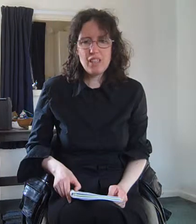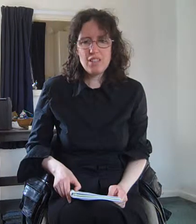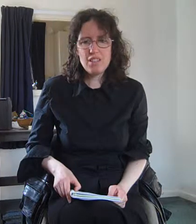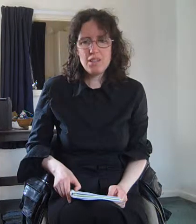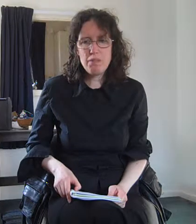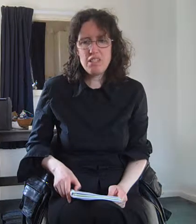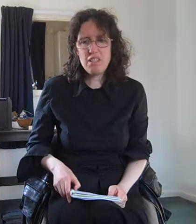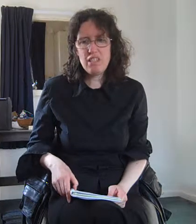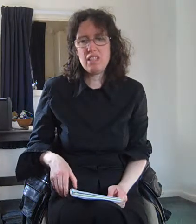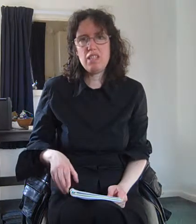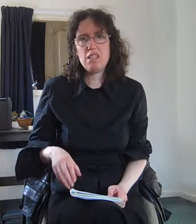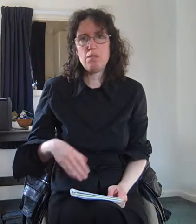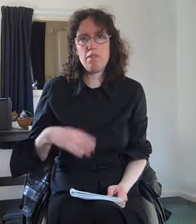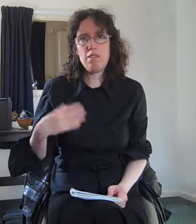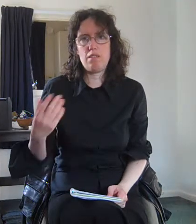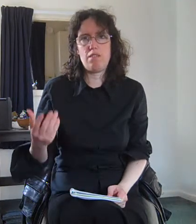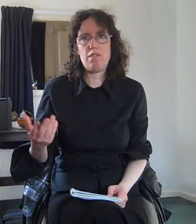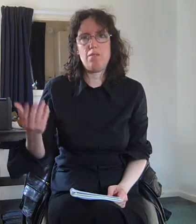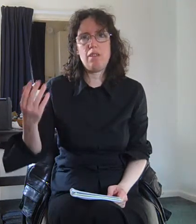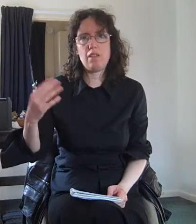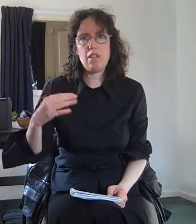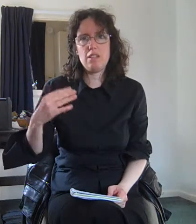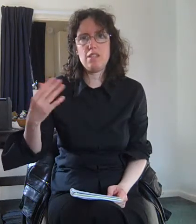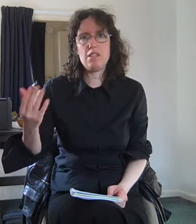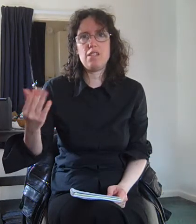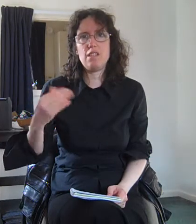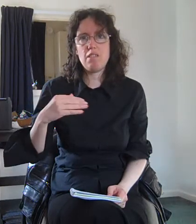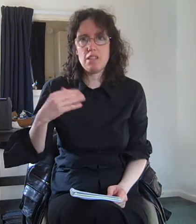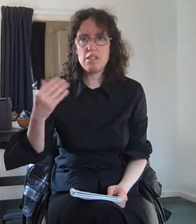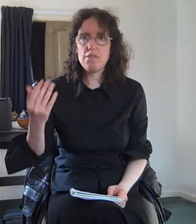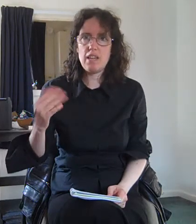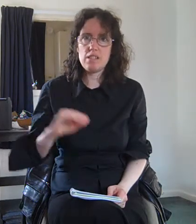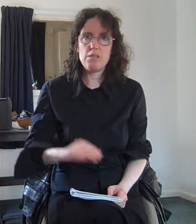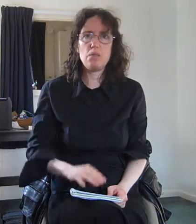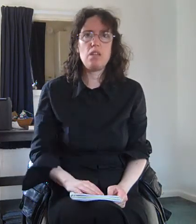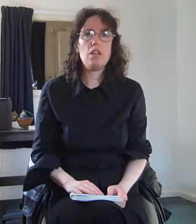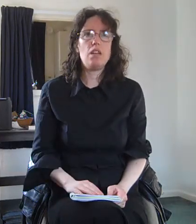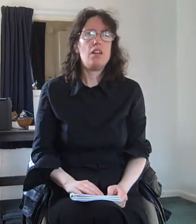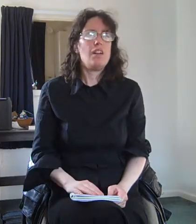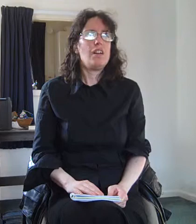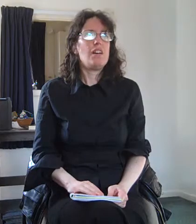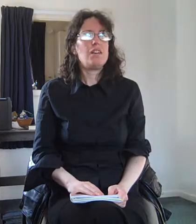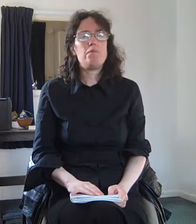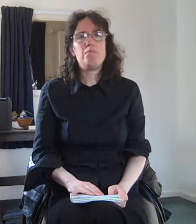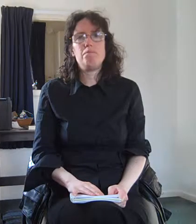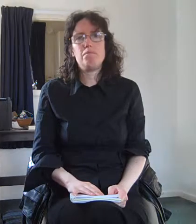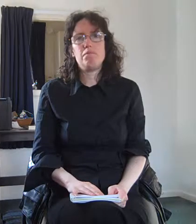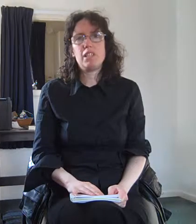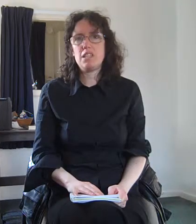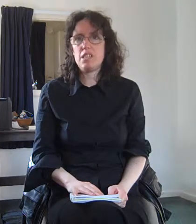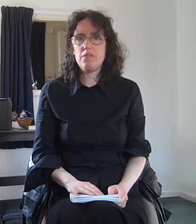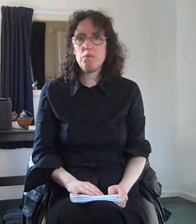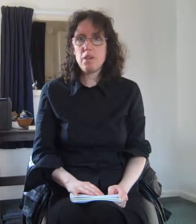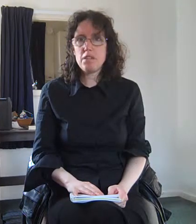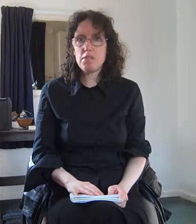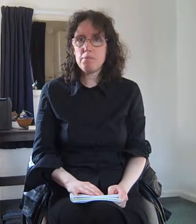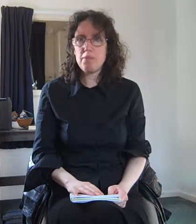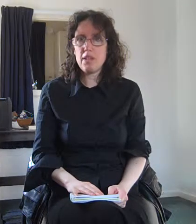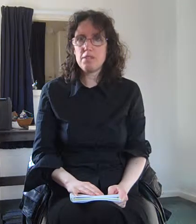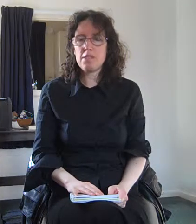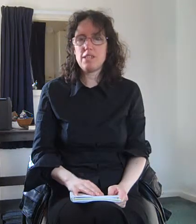I mean certainly the case with with kids because their eyes are flexible they can see for miles and miles